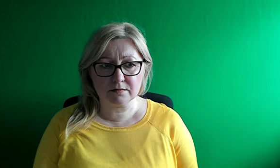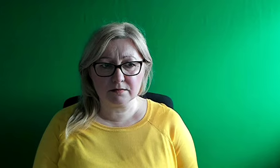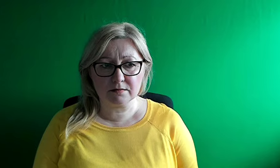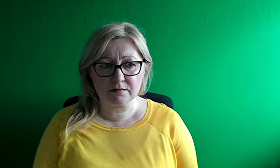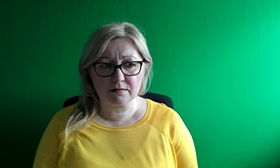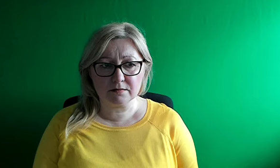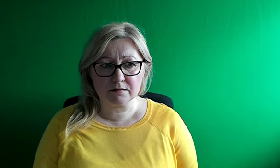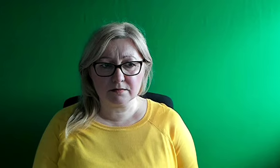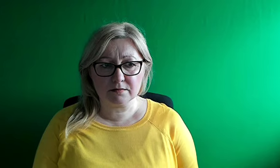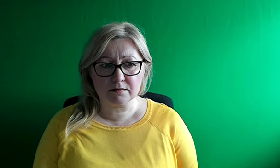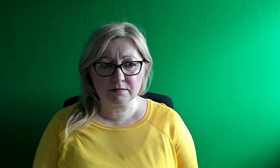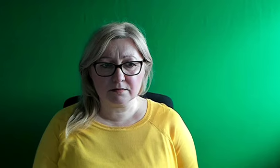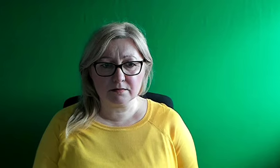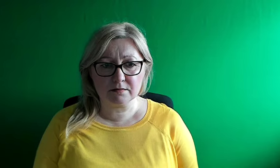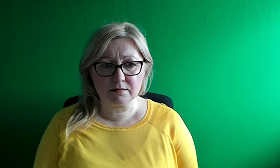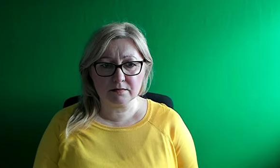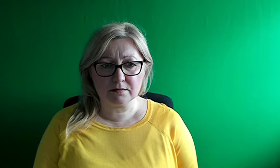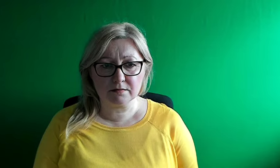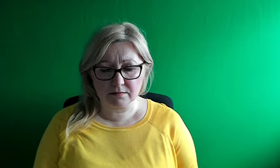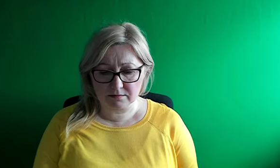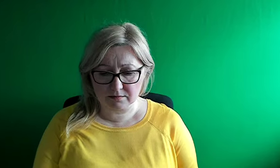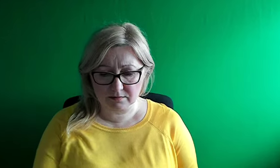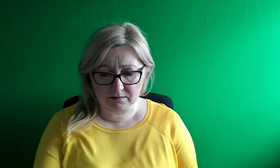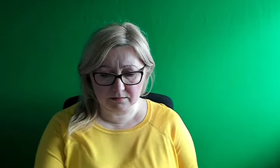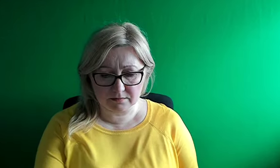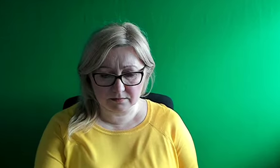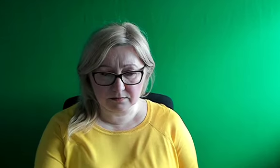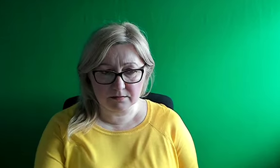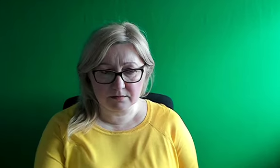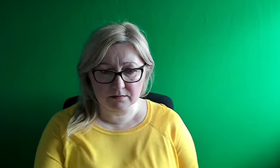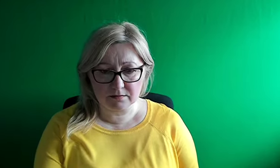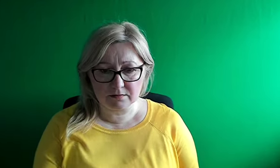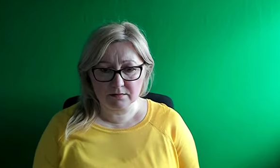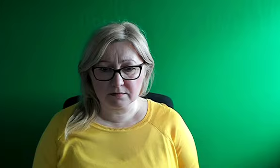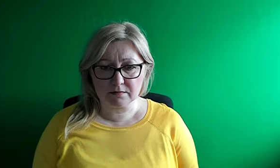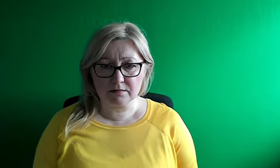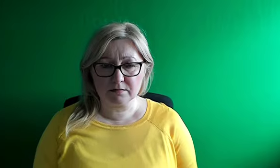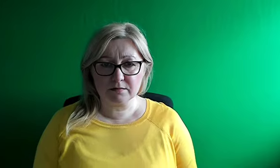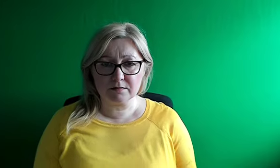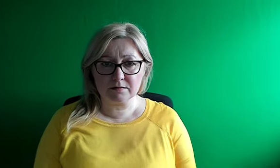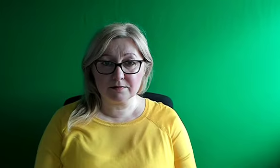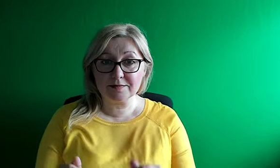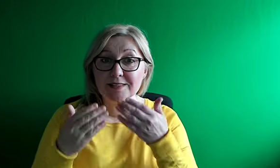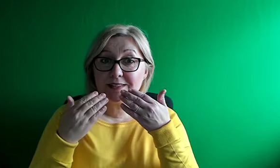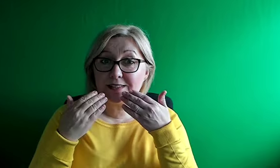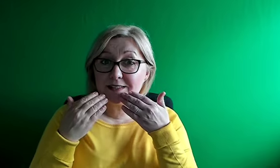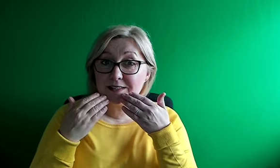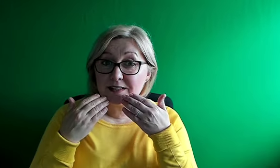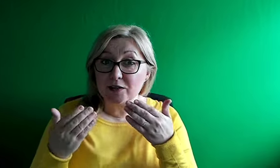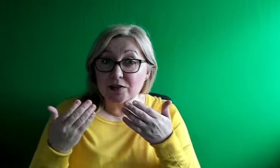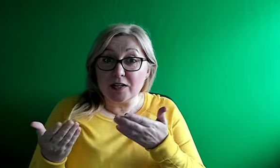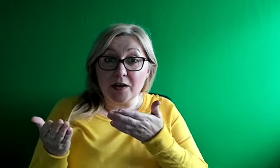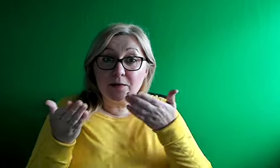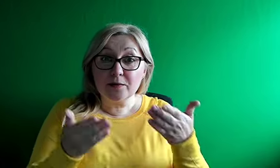9.33 this Friday morning, so good to have you with us, 51551, text coming in, so keep them coming in, thank you for that. Jenny, good morning to you.